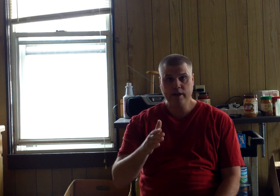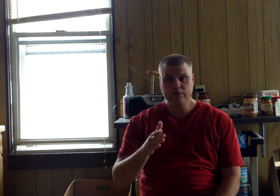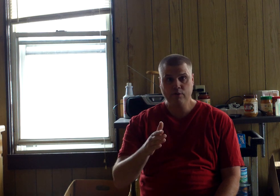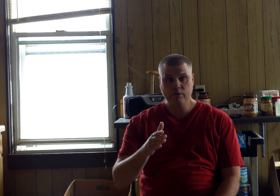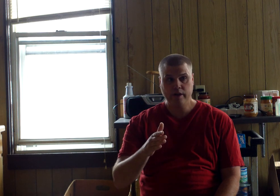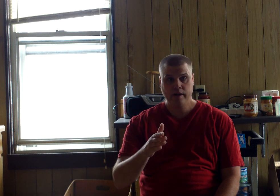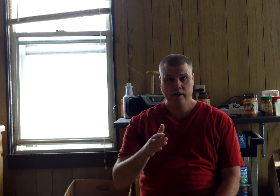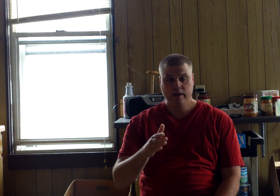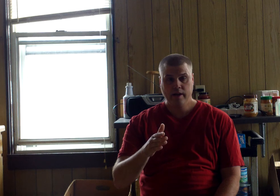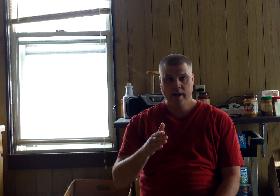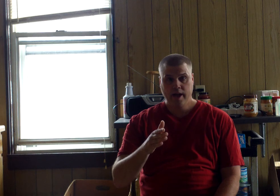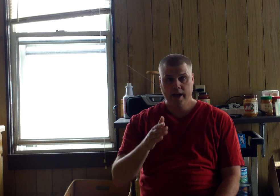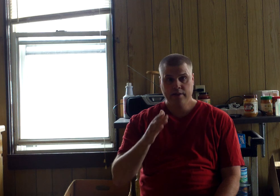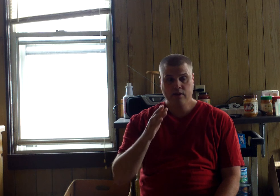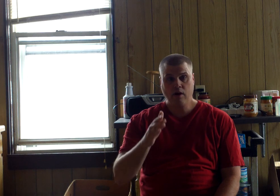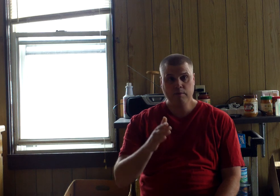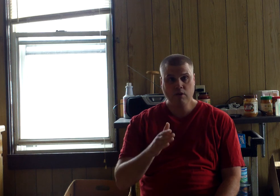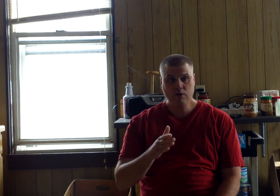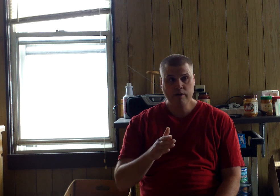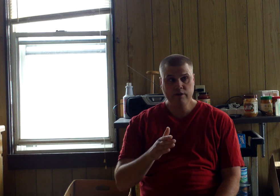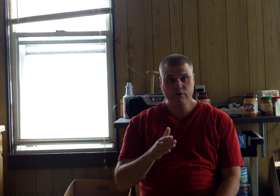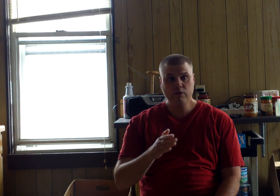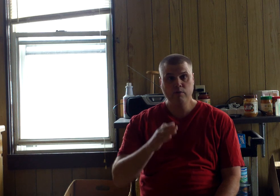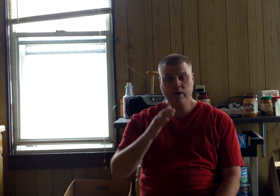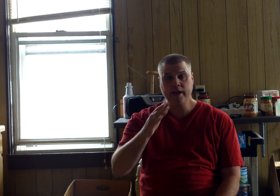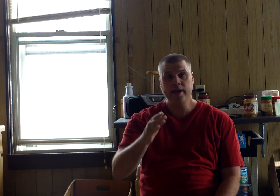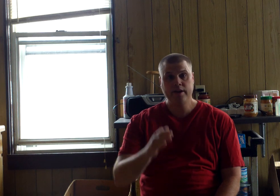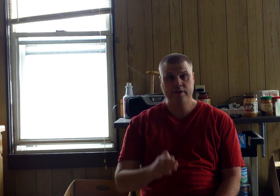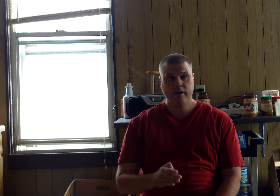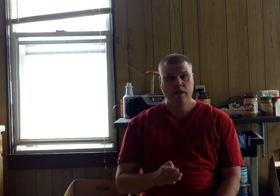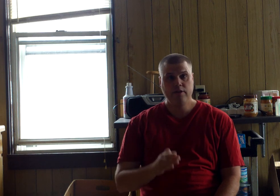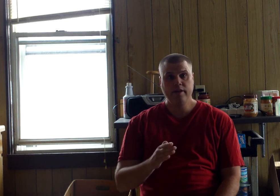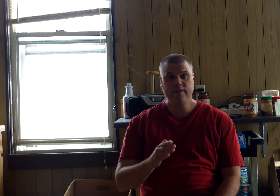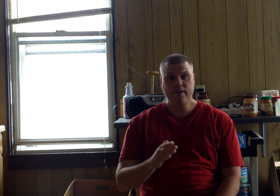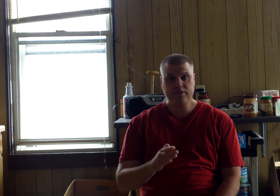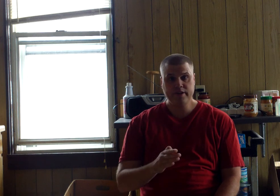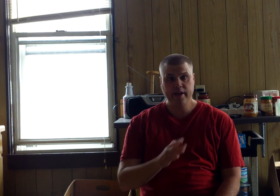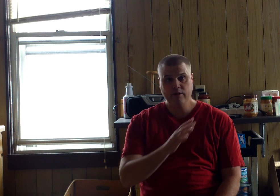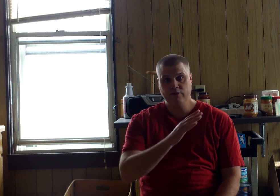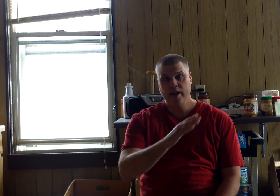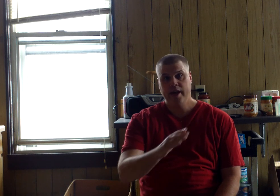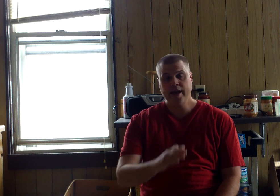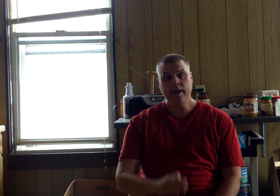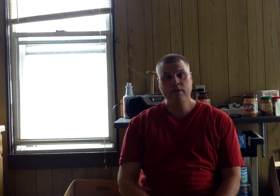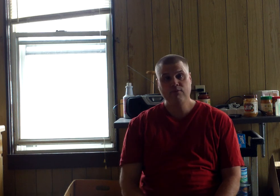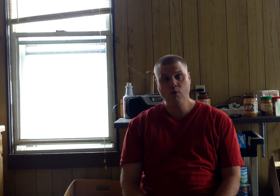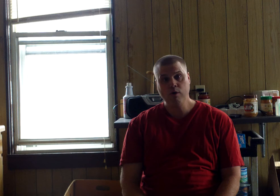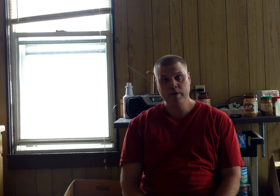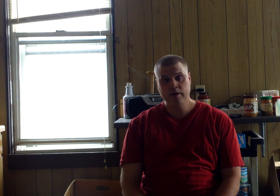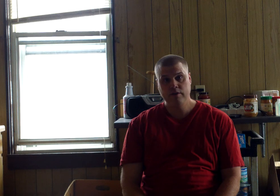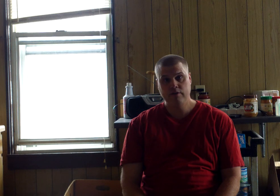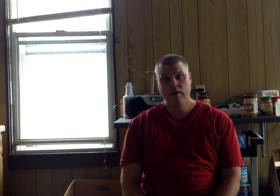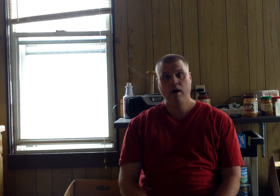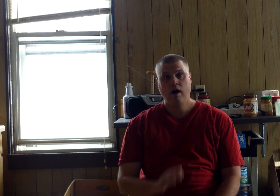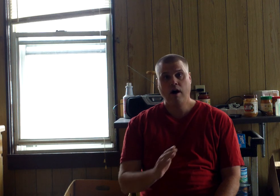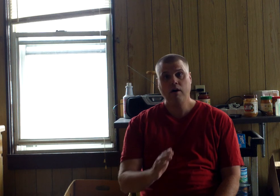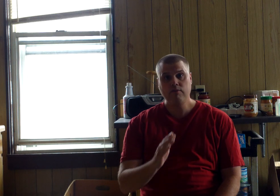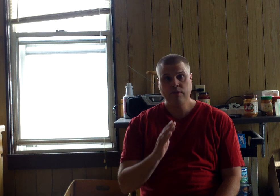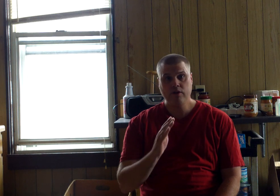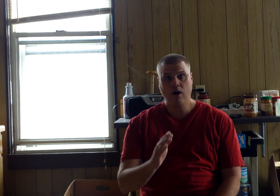grand jury, and the common law grand jury will hand it to the investigators and the foremans of the